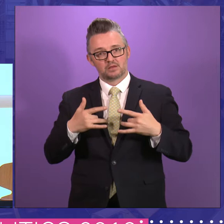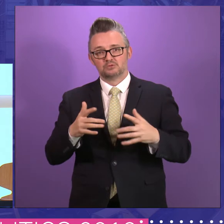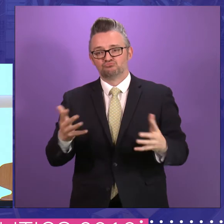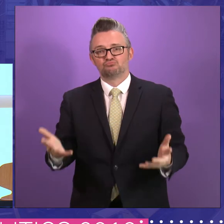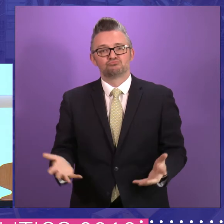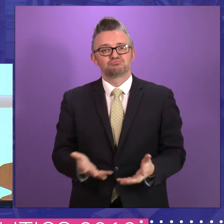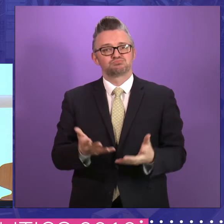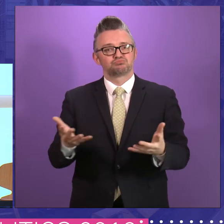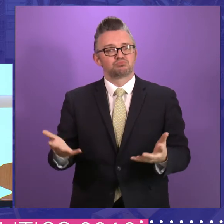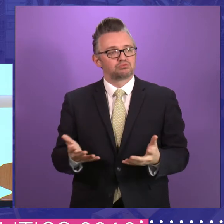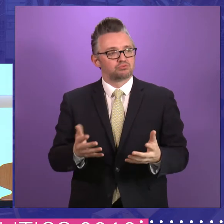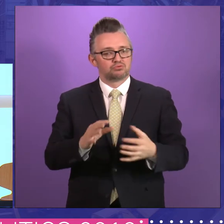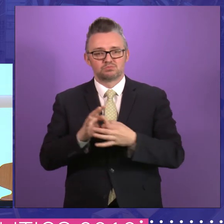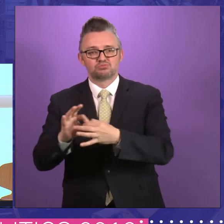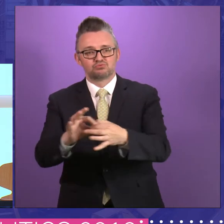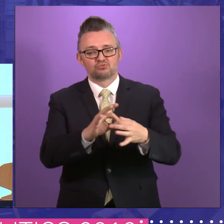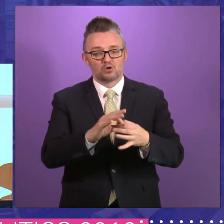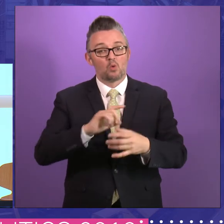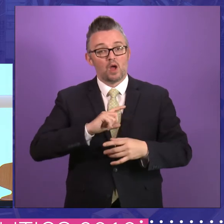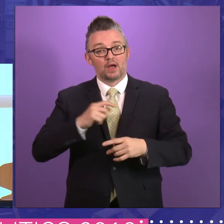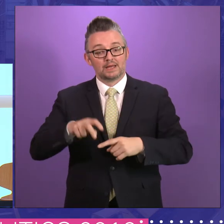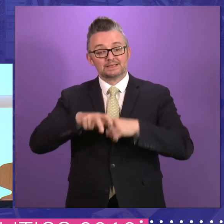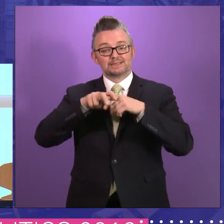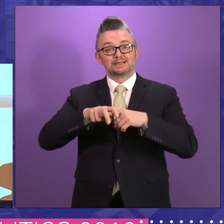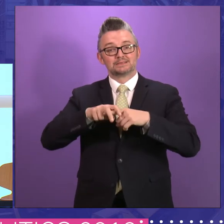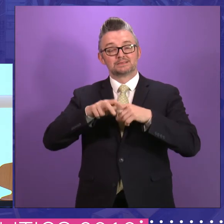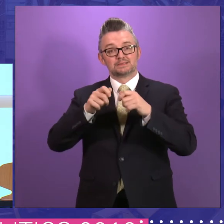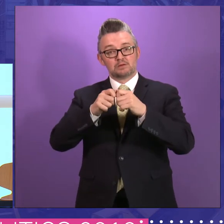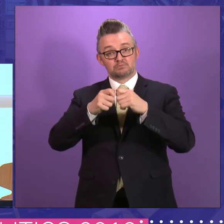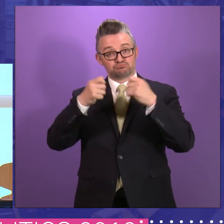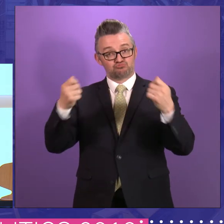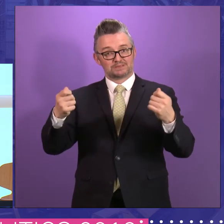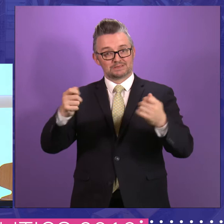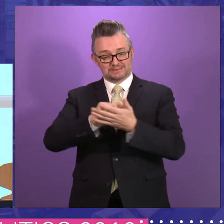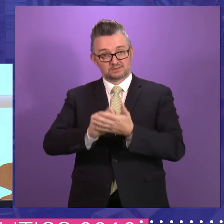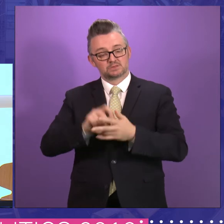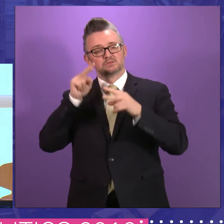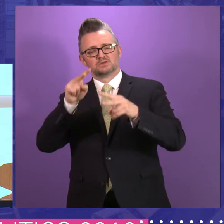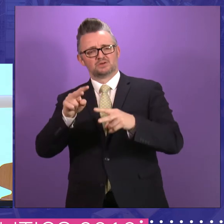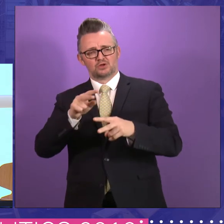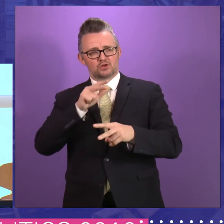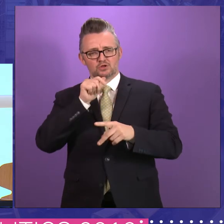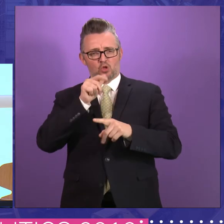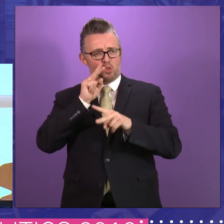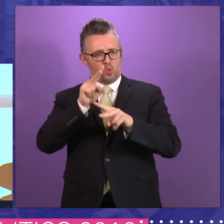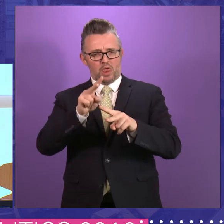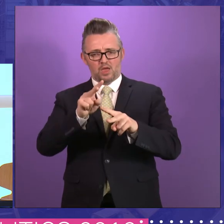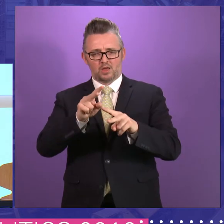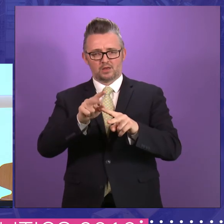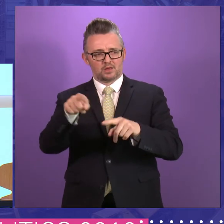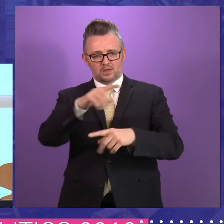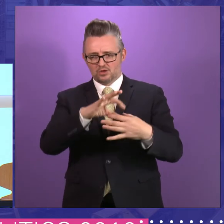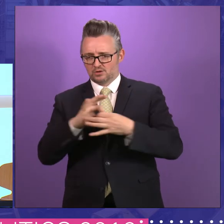of consensus? Certainly sitting in the press gallery, it never looked like that. And I suppose it never will.